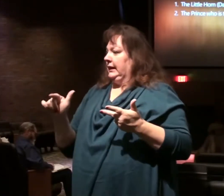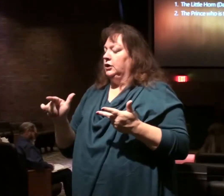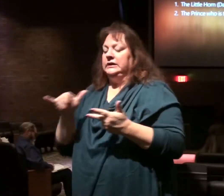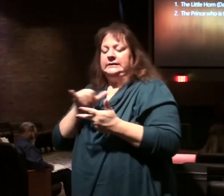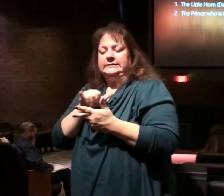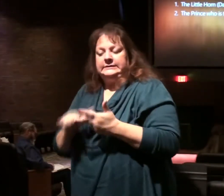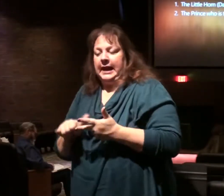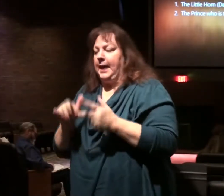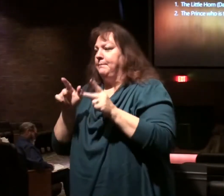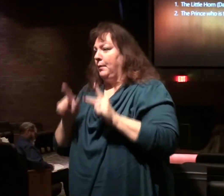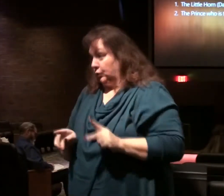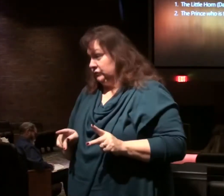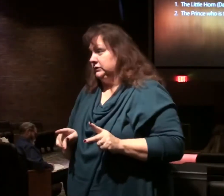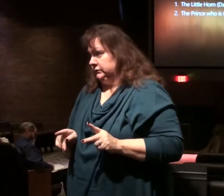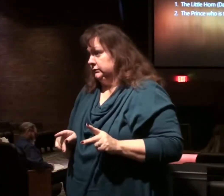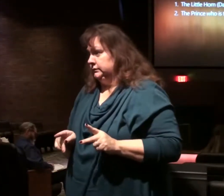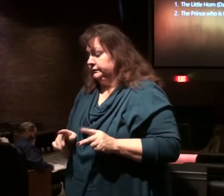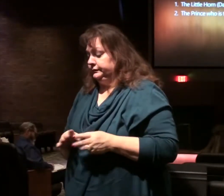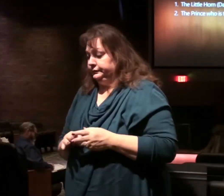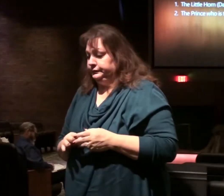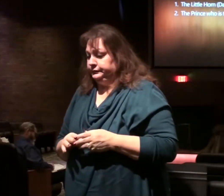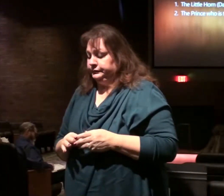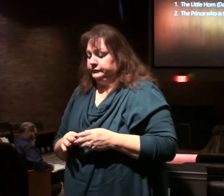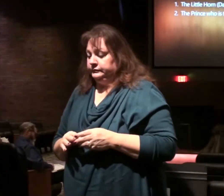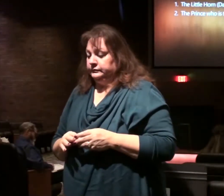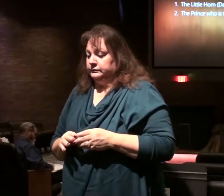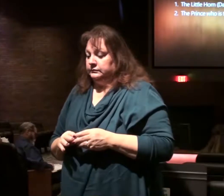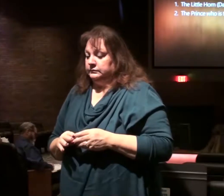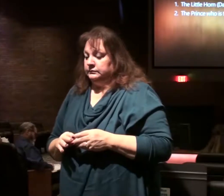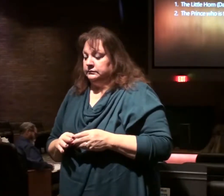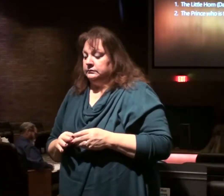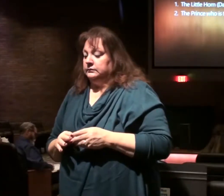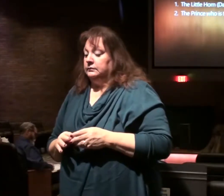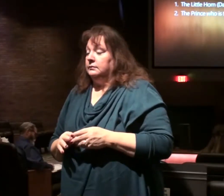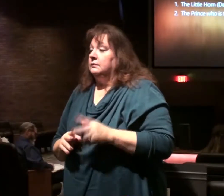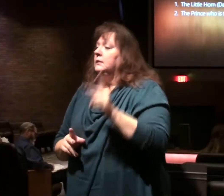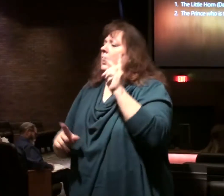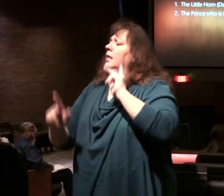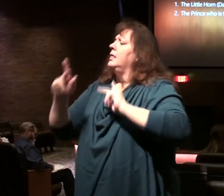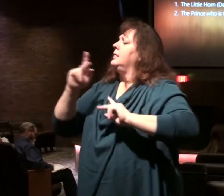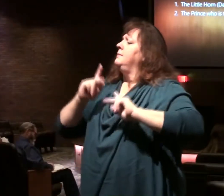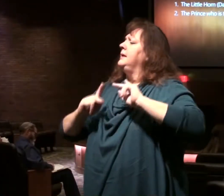commonly call the Antichrist. the people